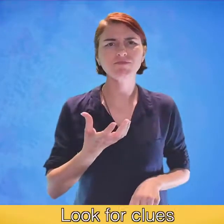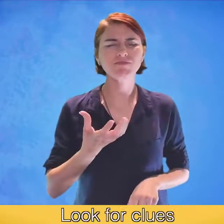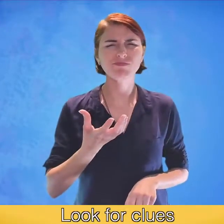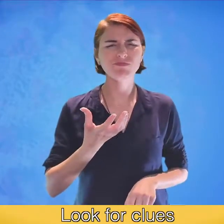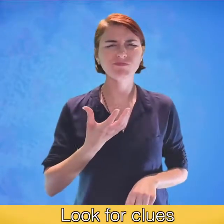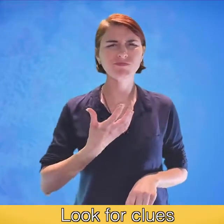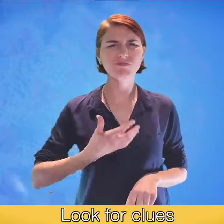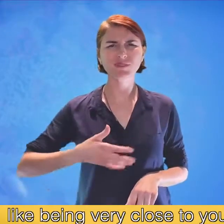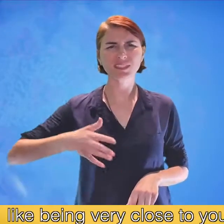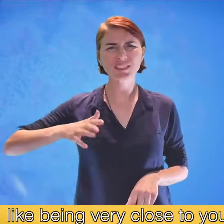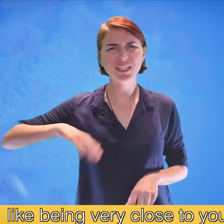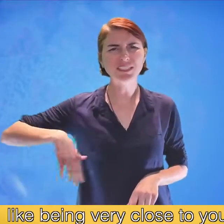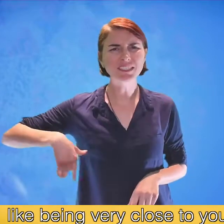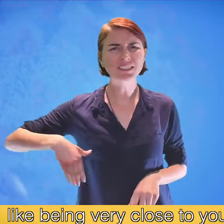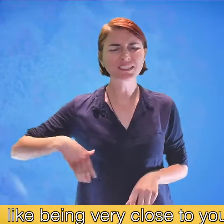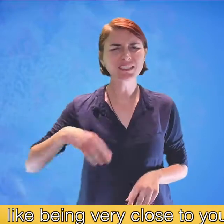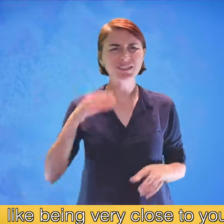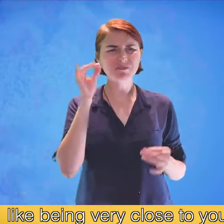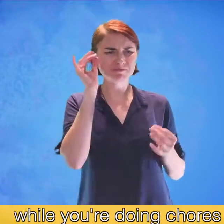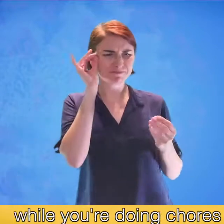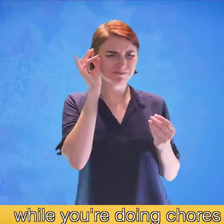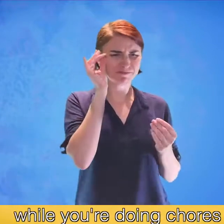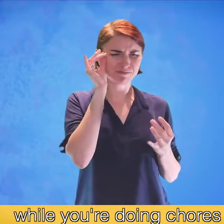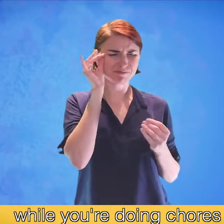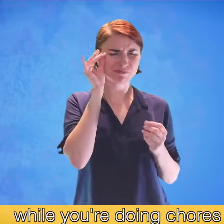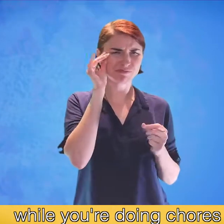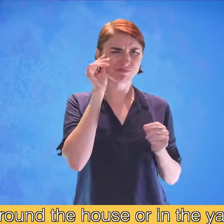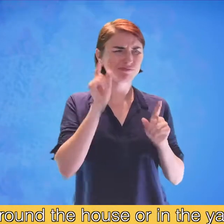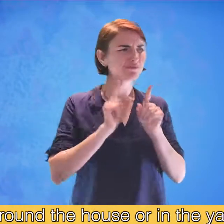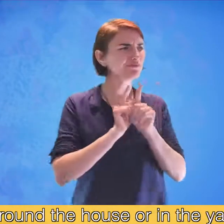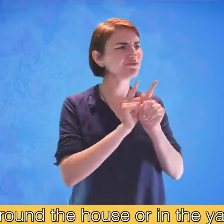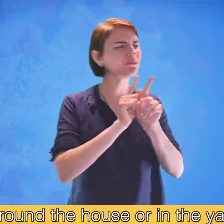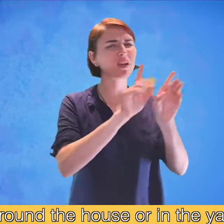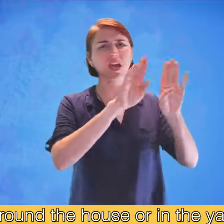look for clues like being very close to you while you're doing chores around the house or in the yard